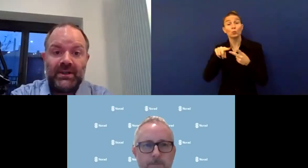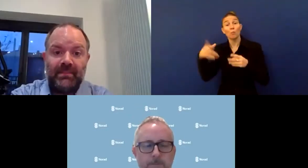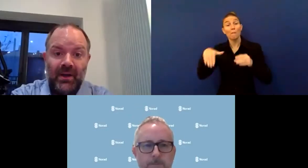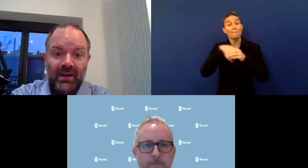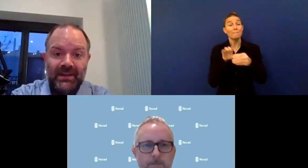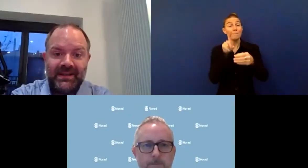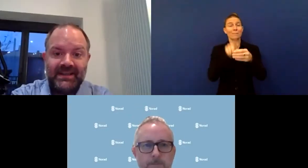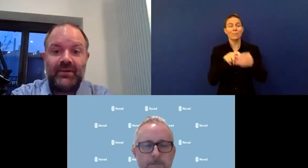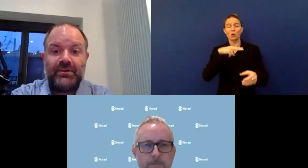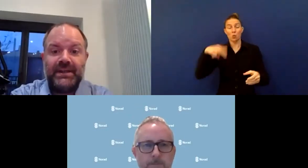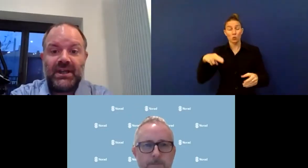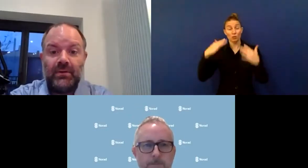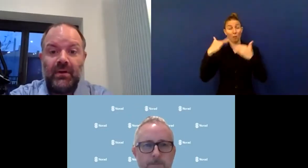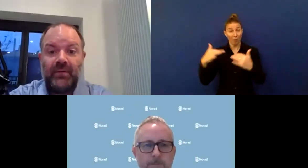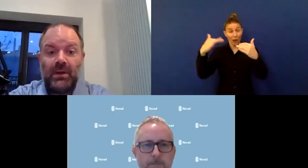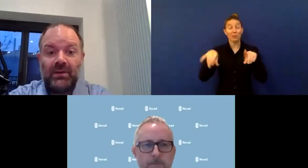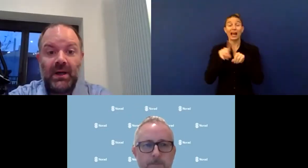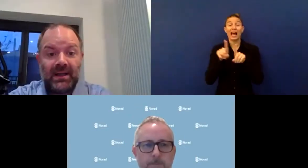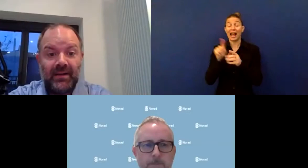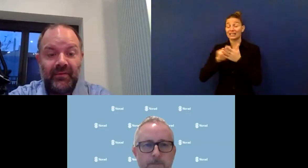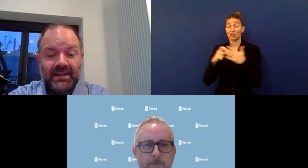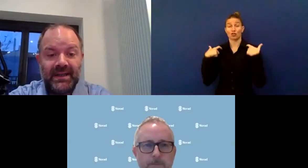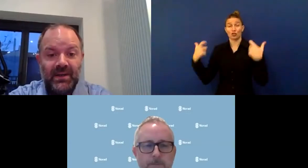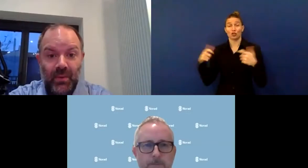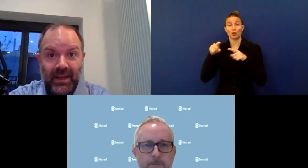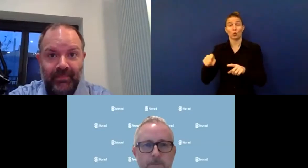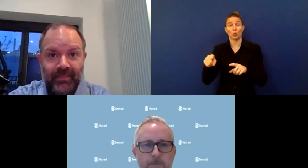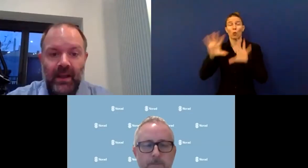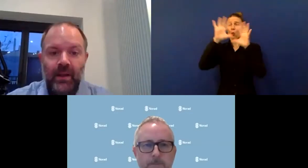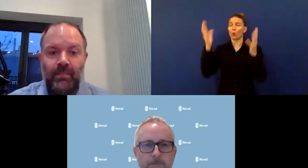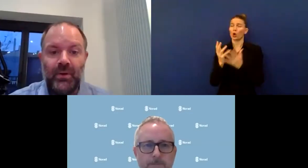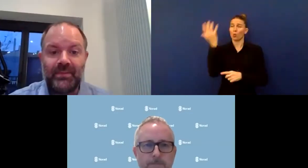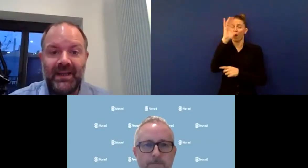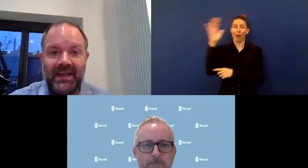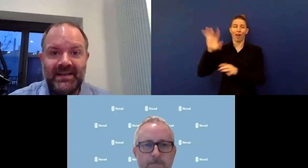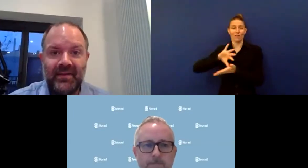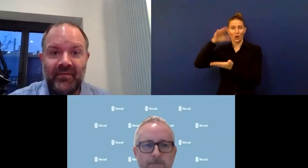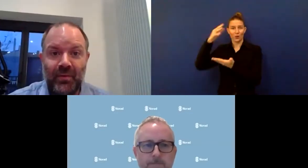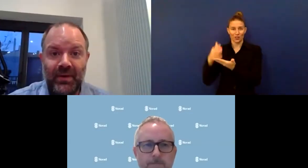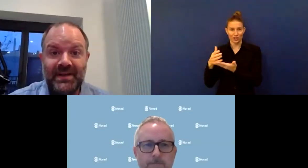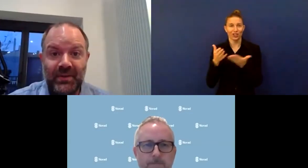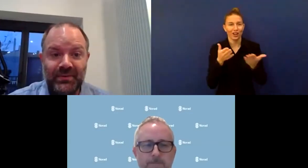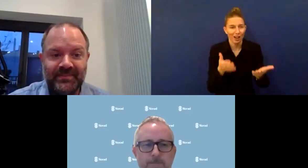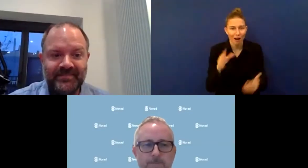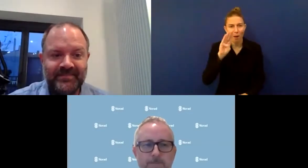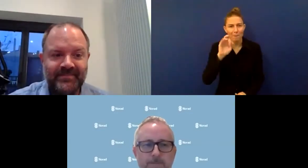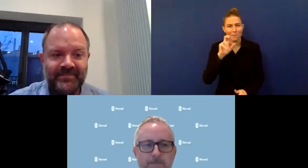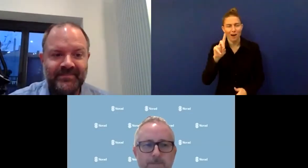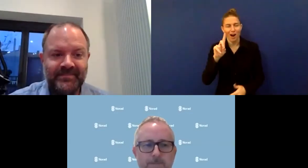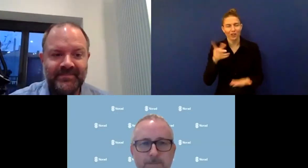the Norwegian Parliament and Secretary General of the World Wildlife Fund in Norway. Board, please, the floor is yours.